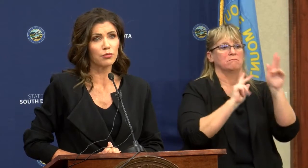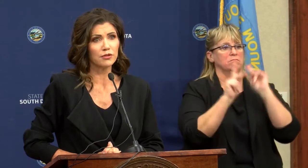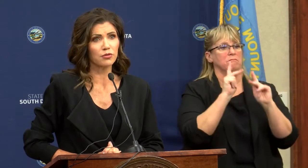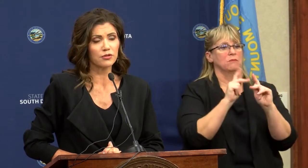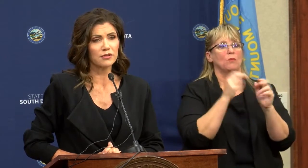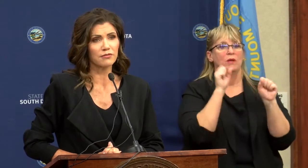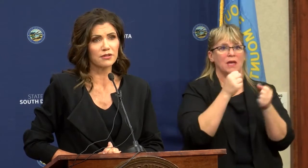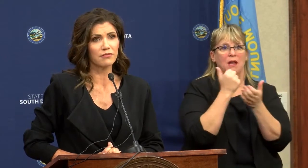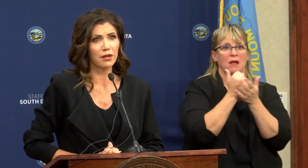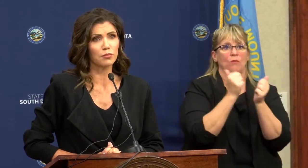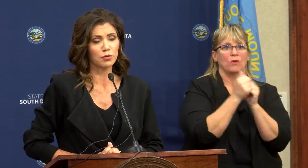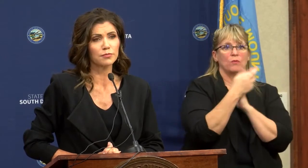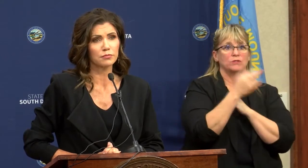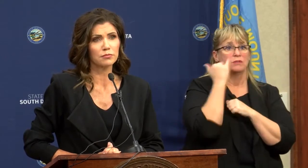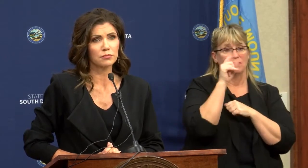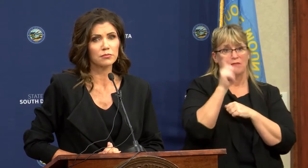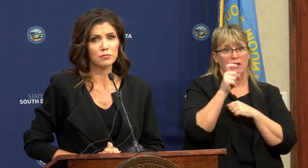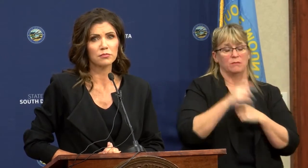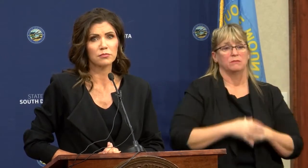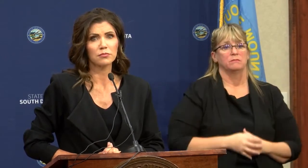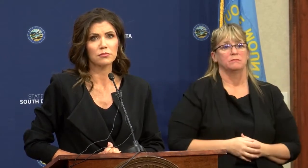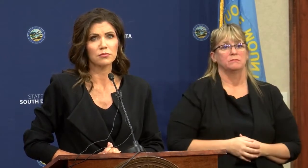them with resources if it's available.